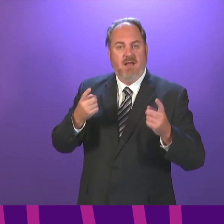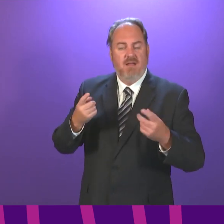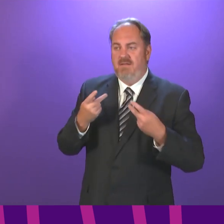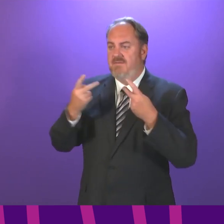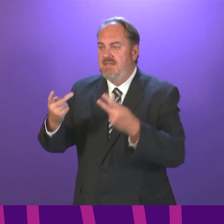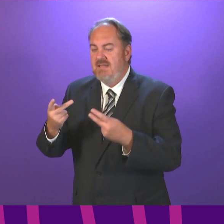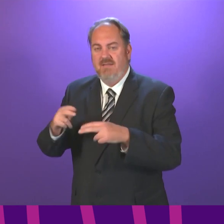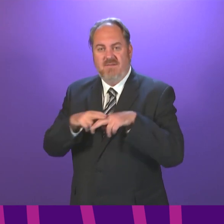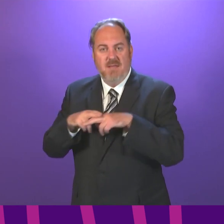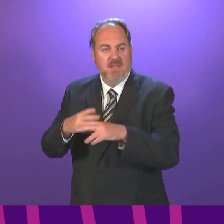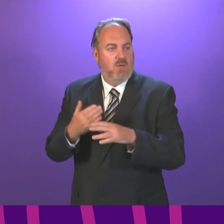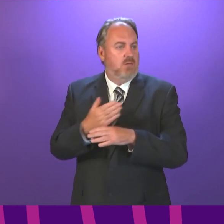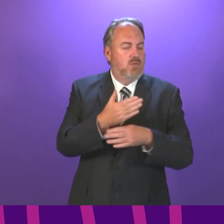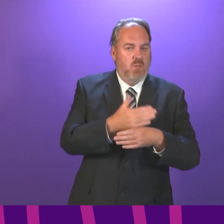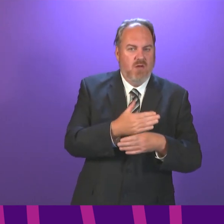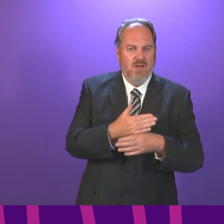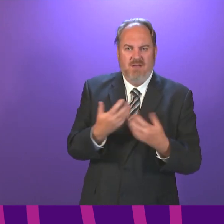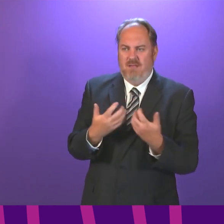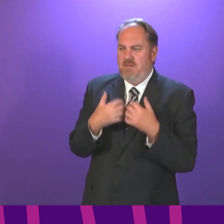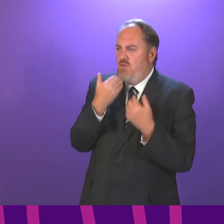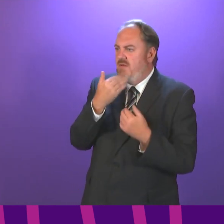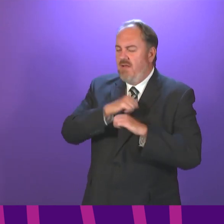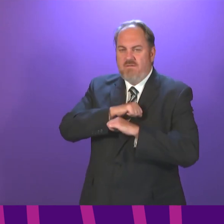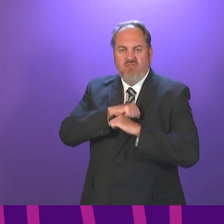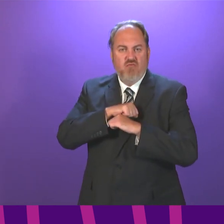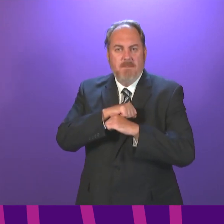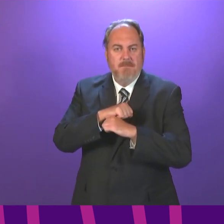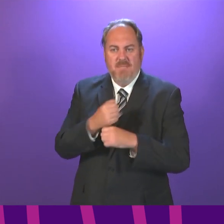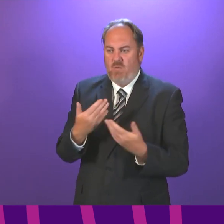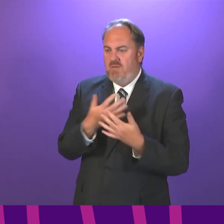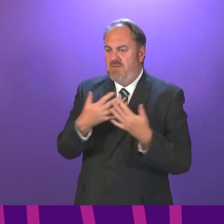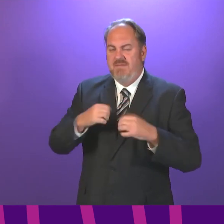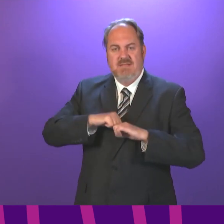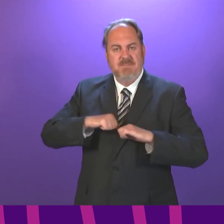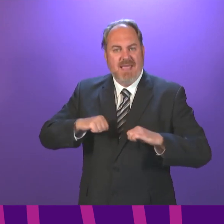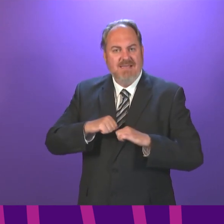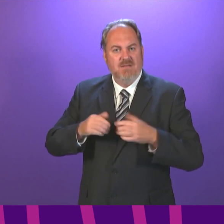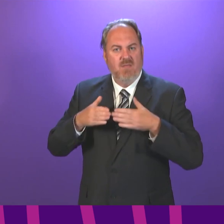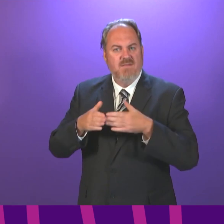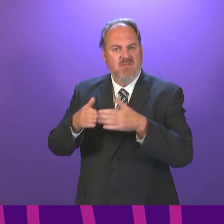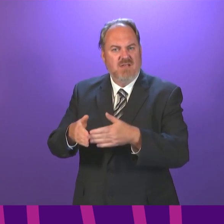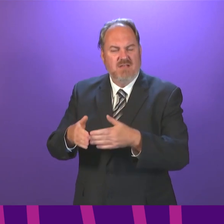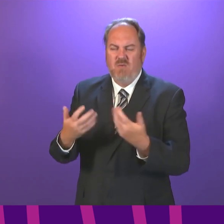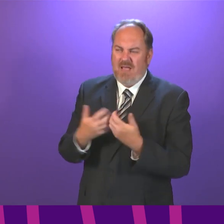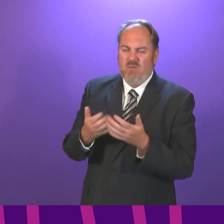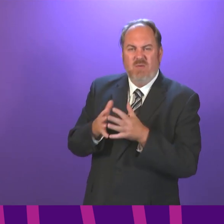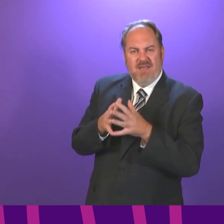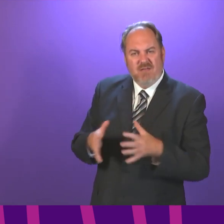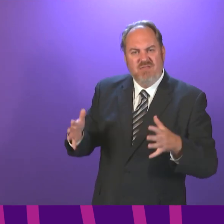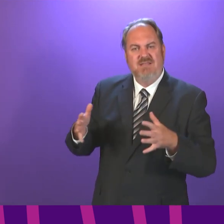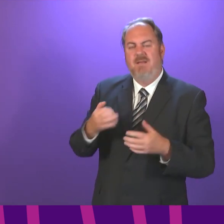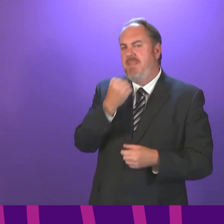compete for spaces on ferries. What can be done to ensure islanders now have more equitable access to ferry bookings?